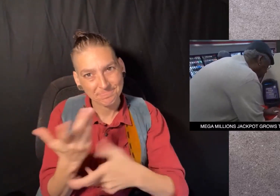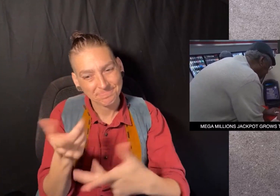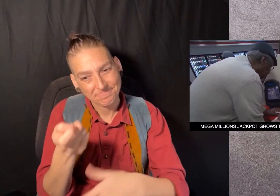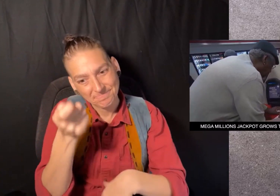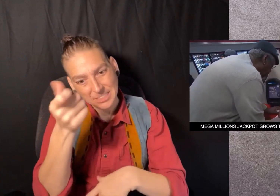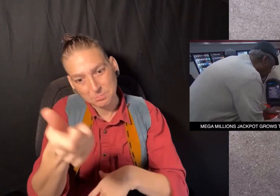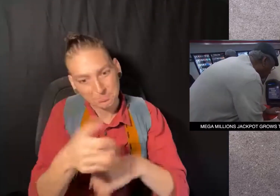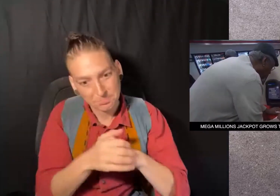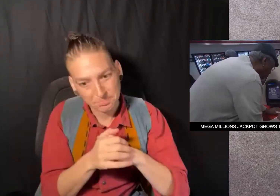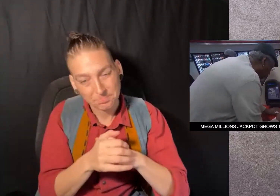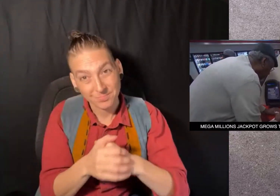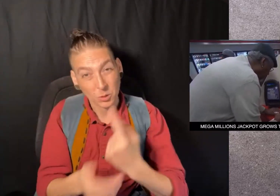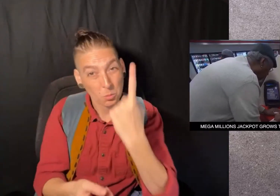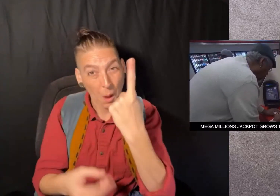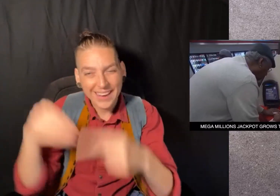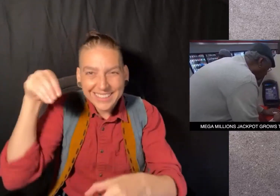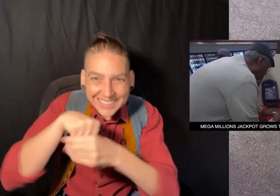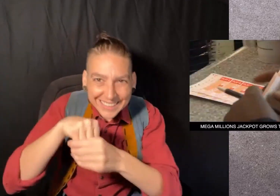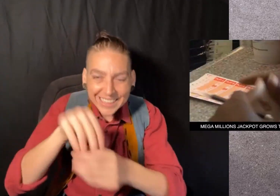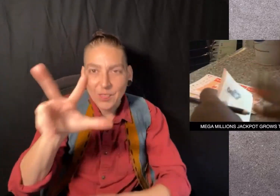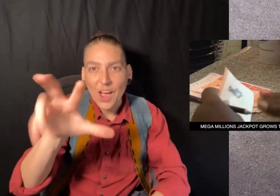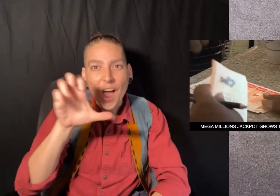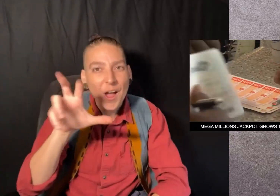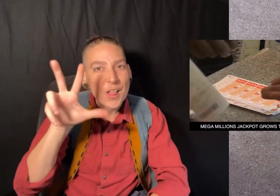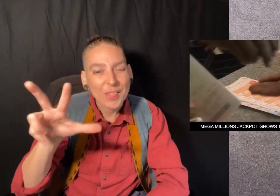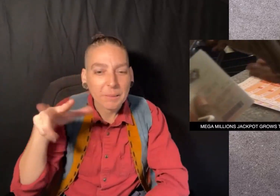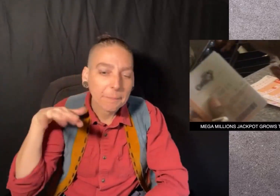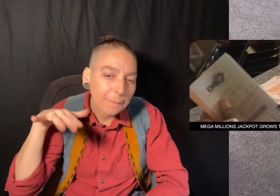One in nearly $303 million.